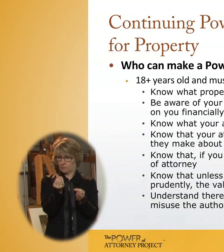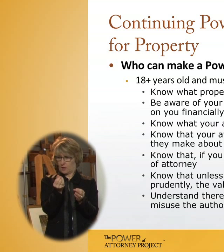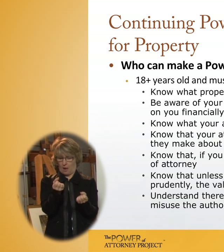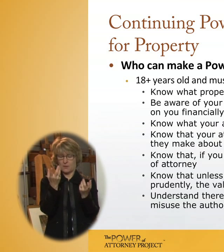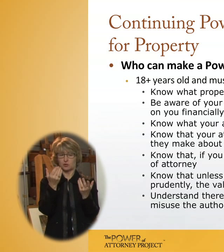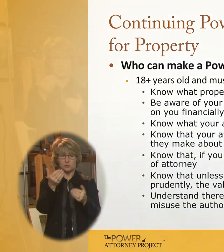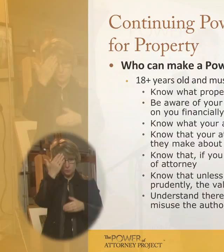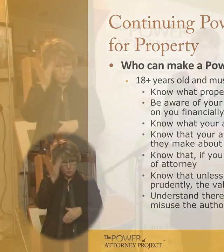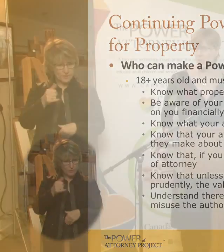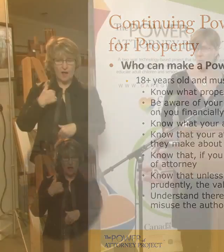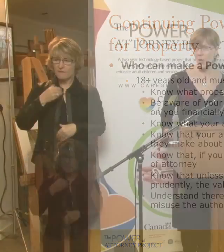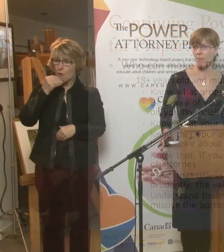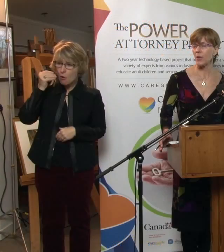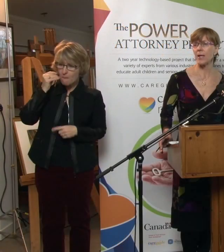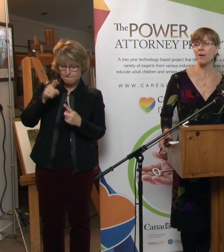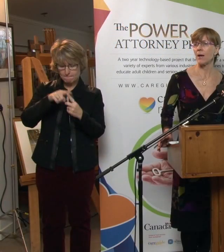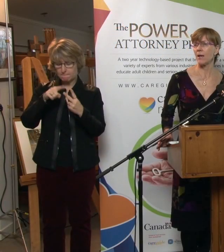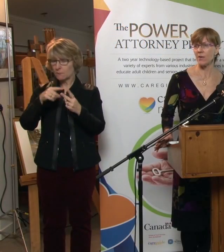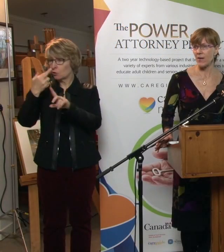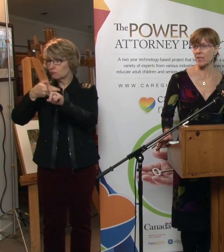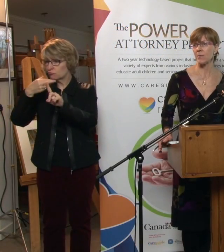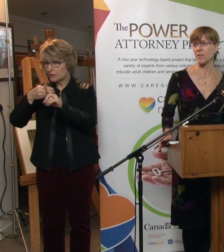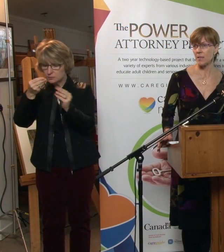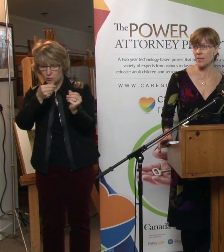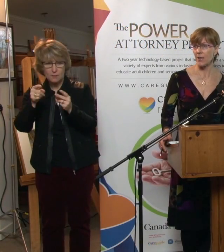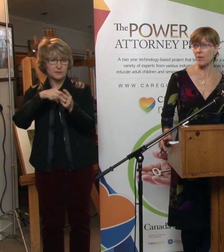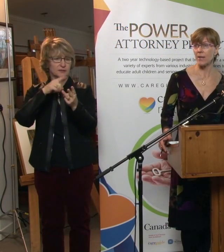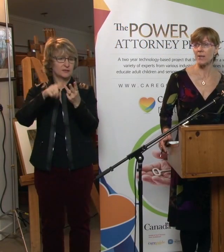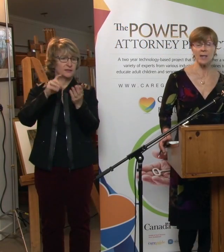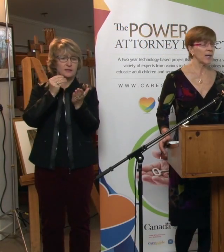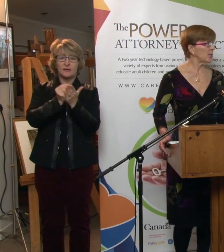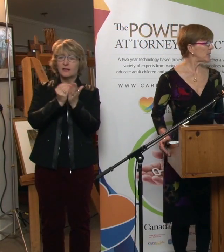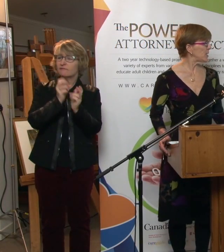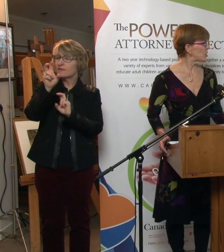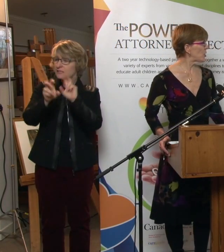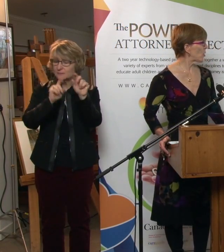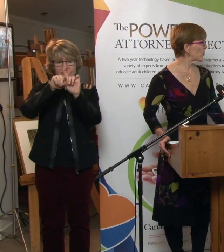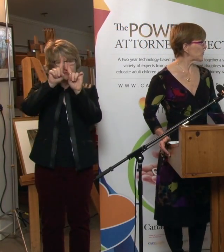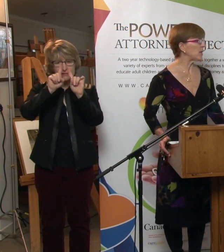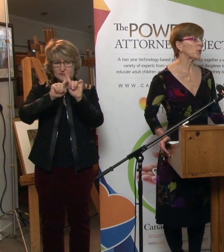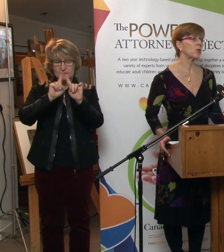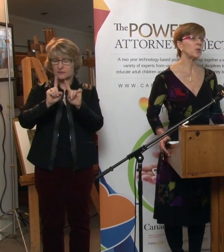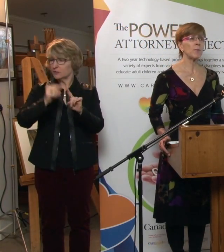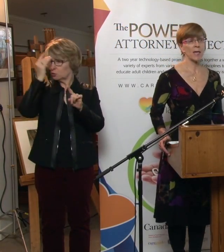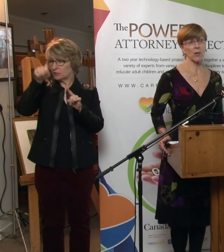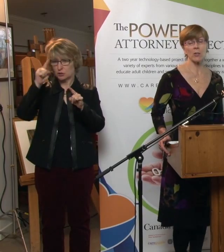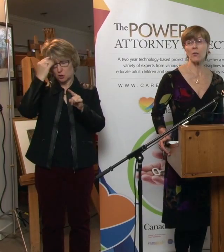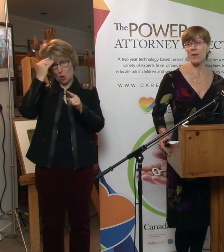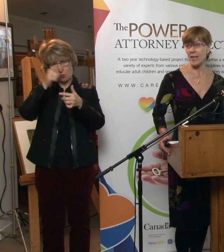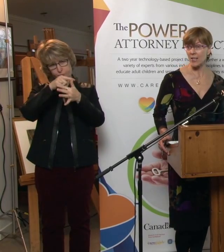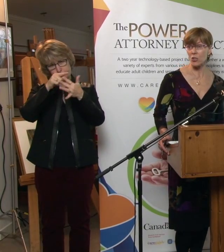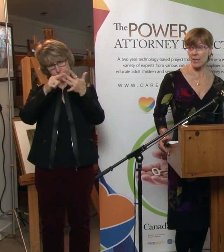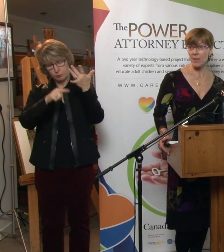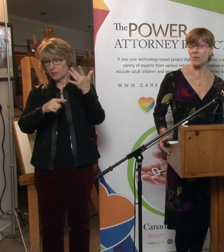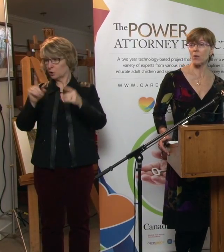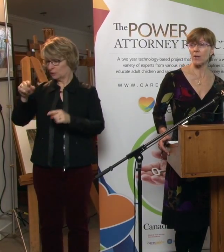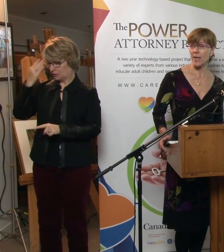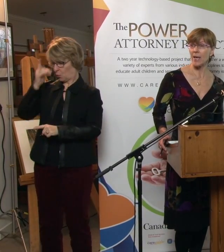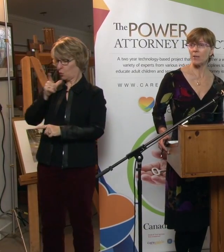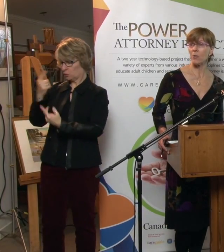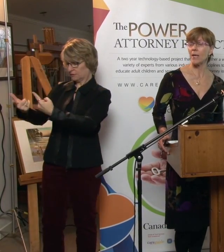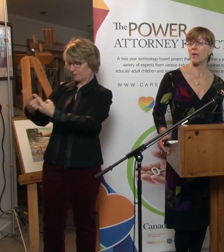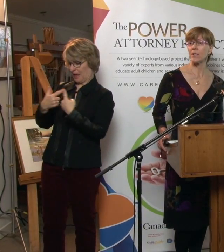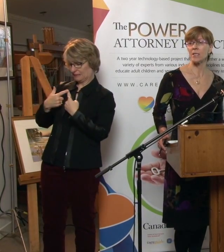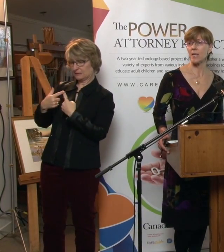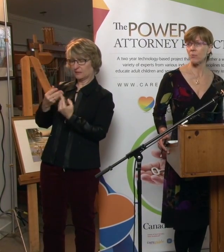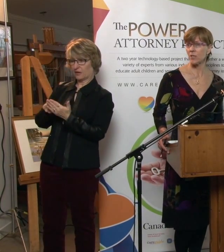residential property. I might have a rental property. I have investments, et cetera. You need to know the people who depend on you financially. So